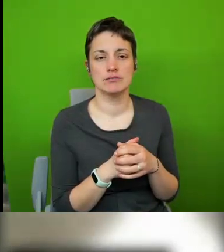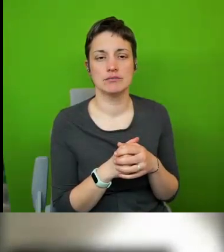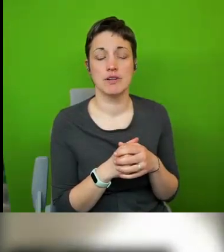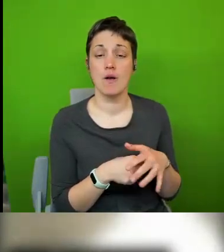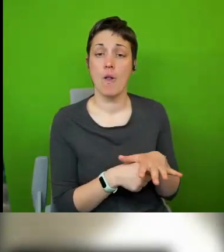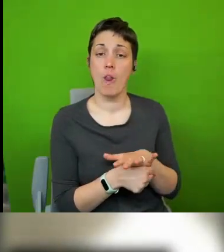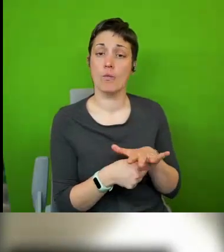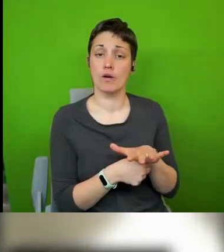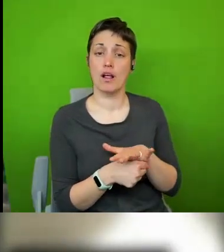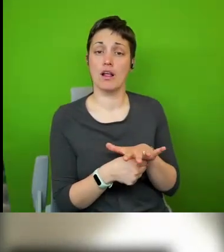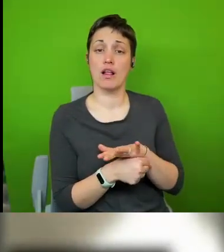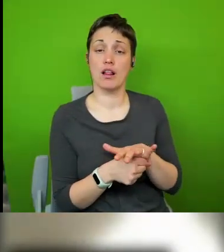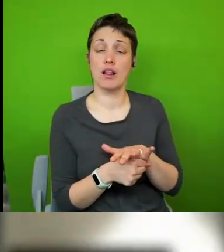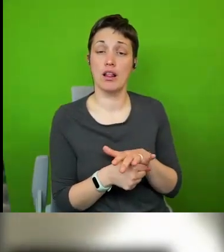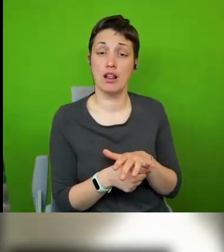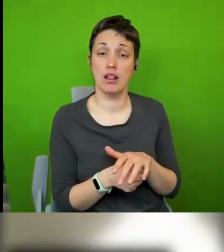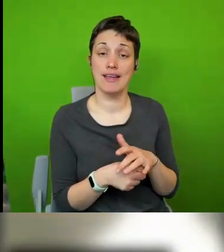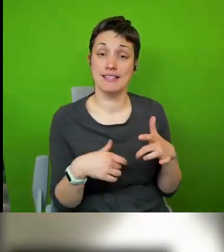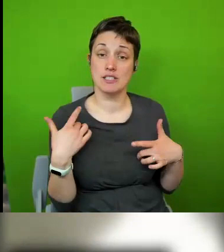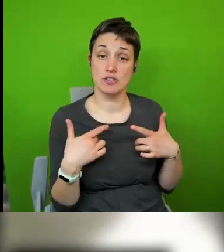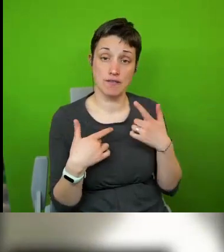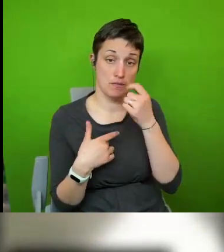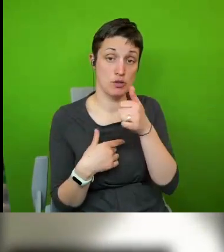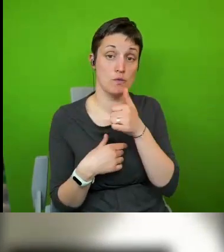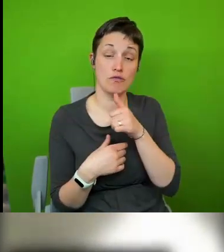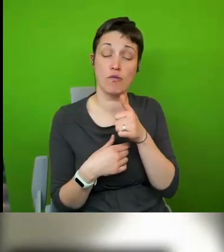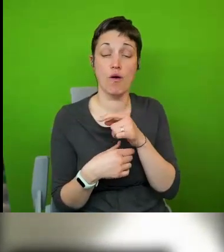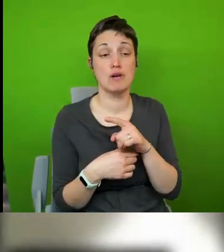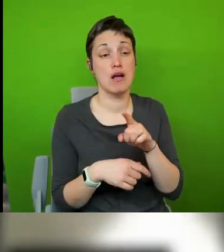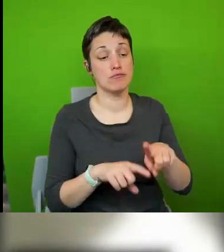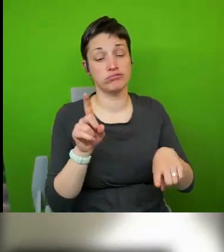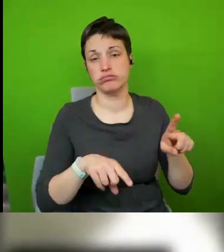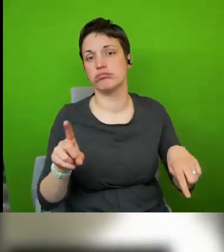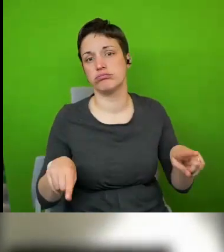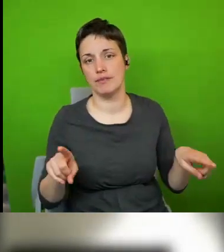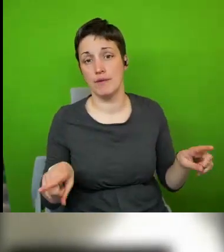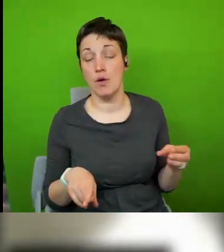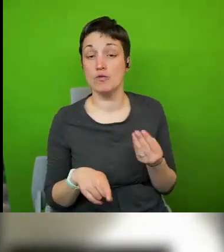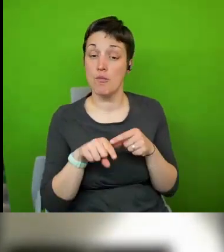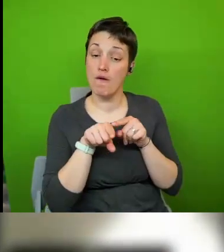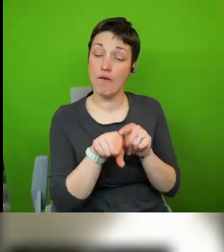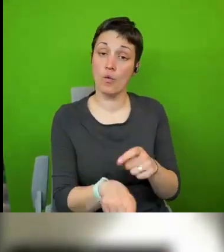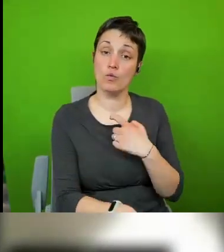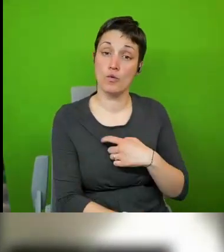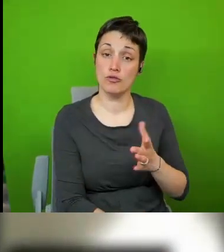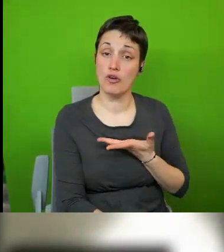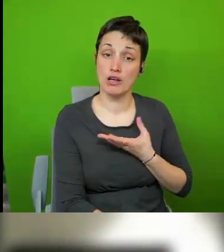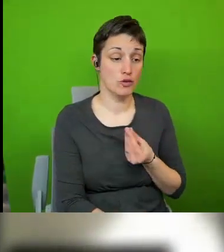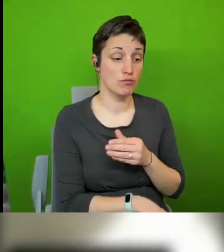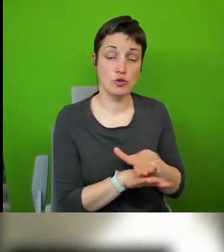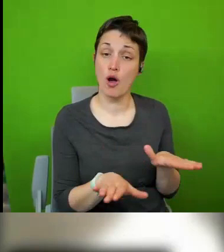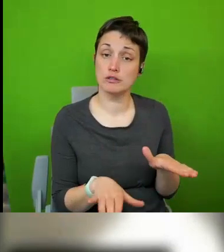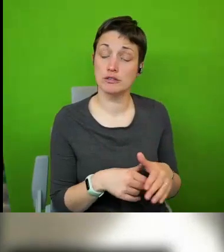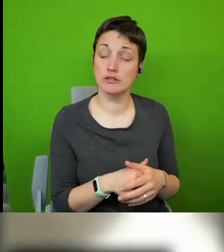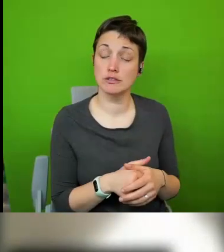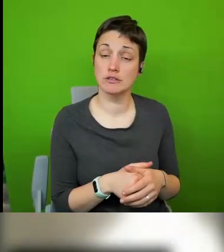can of course be used for a variety of things some of which are in line with human rights and some are not you have a